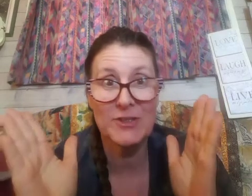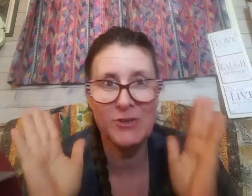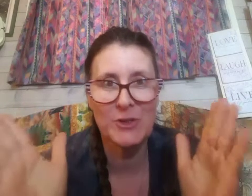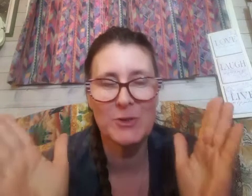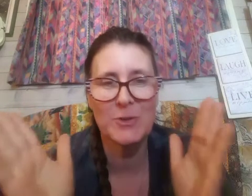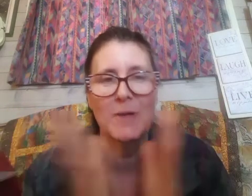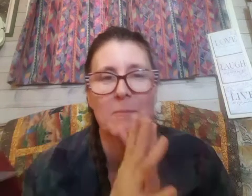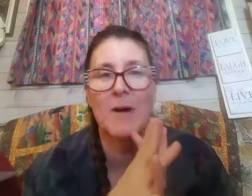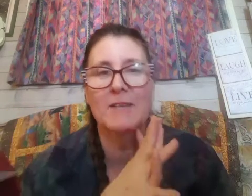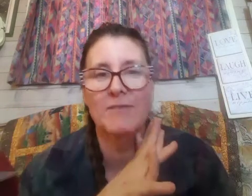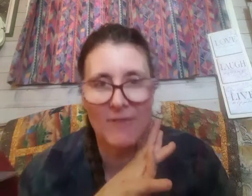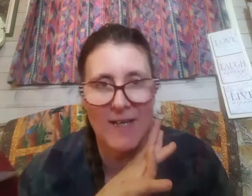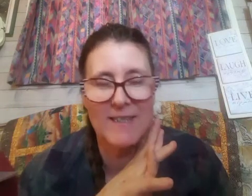new mud flood